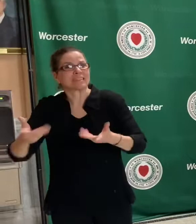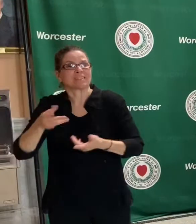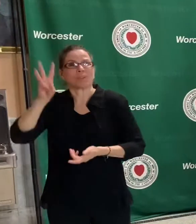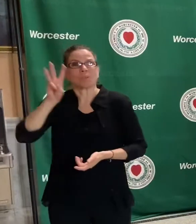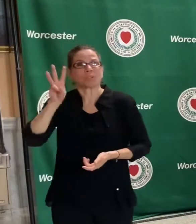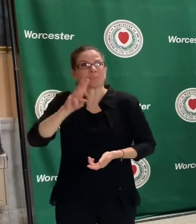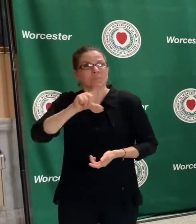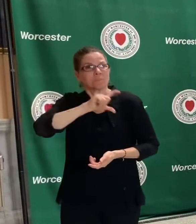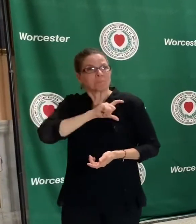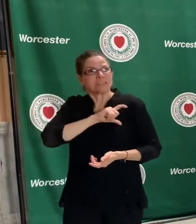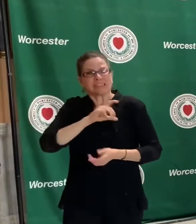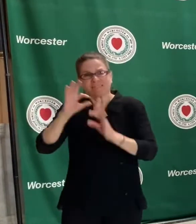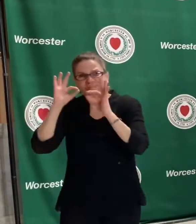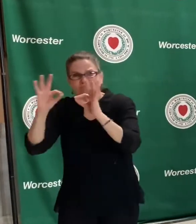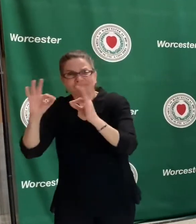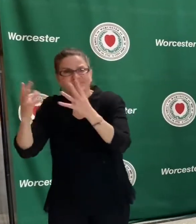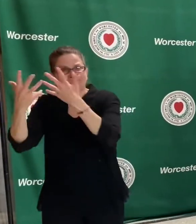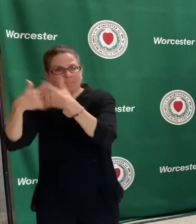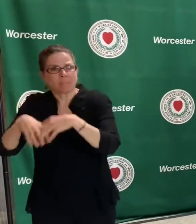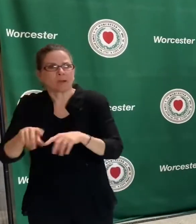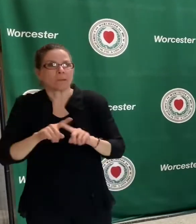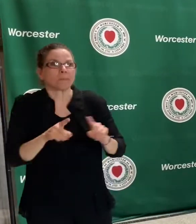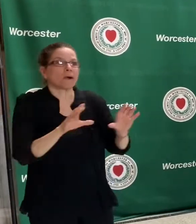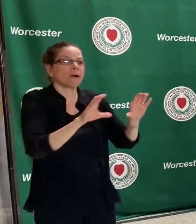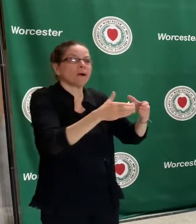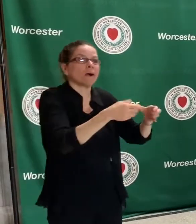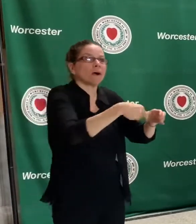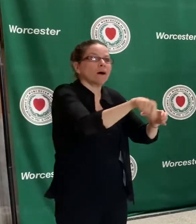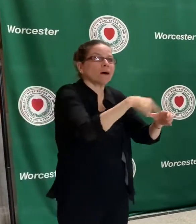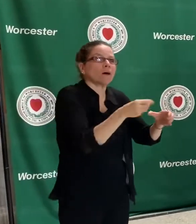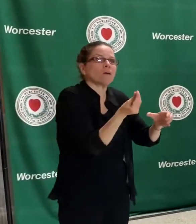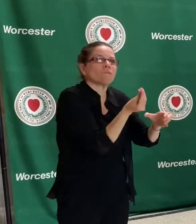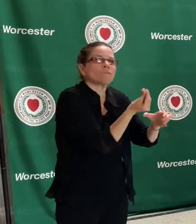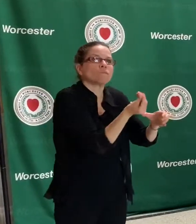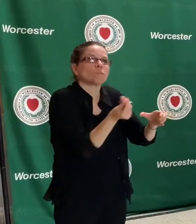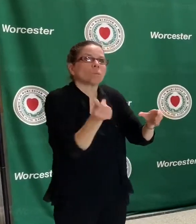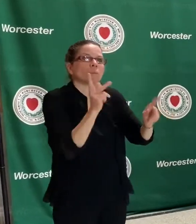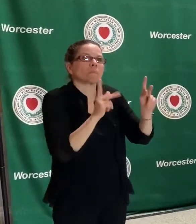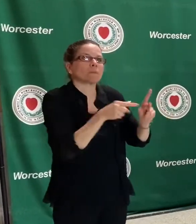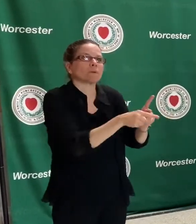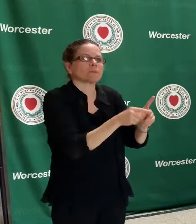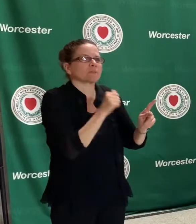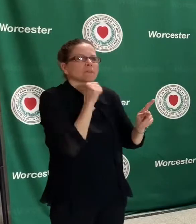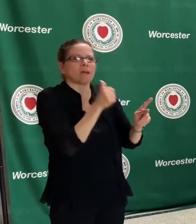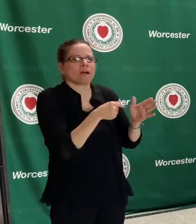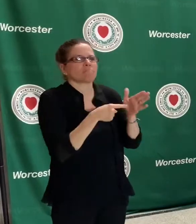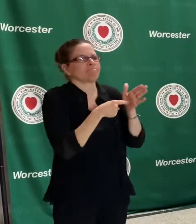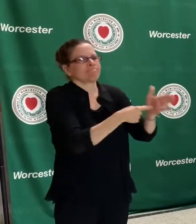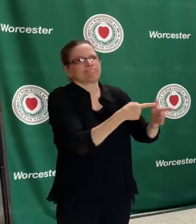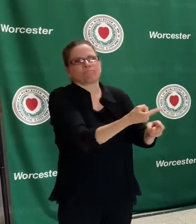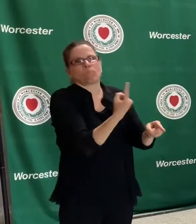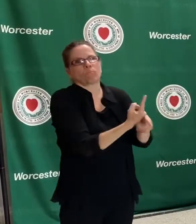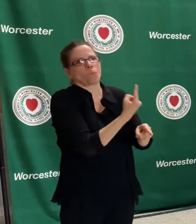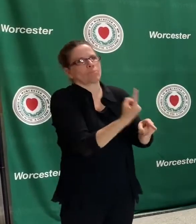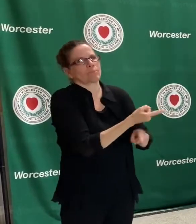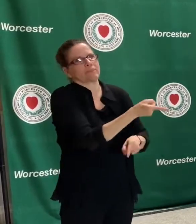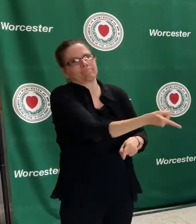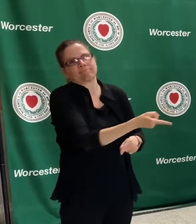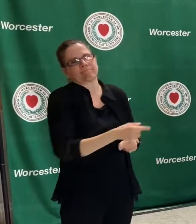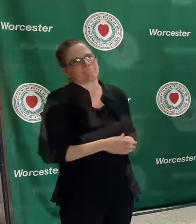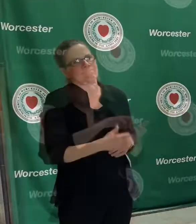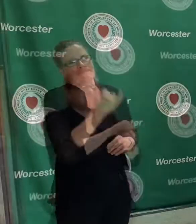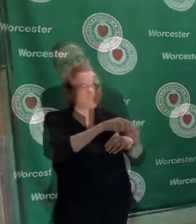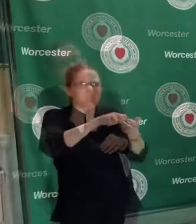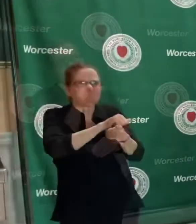and this handful of folks I think were an aberration that are not reflective of the vast majority of the protesters. Did you have any